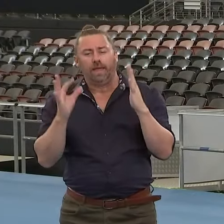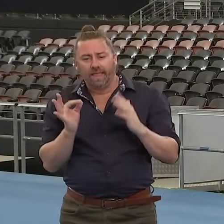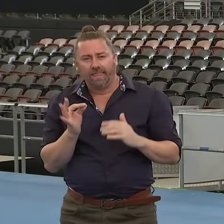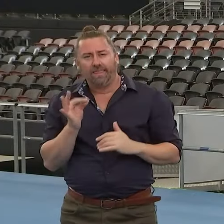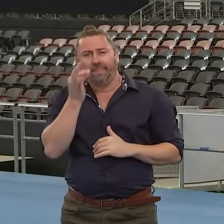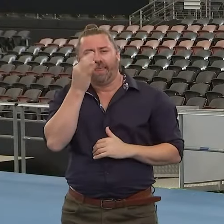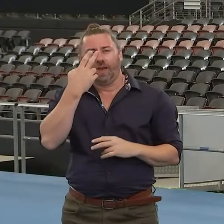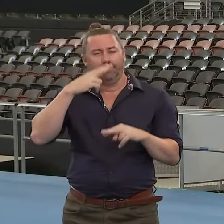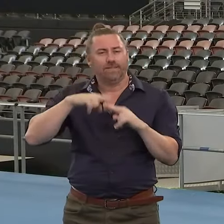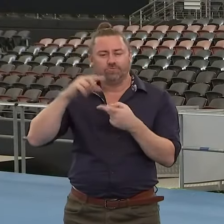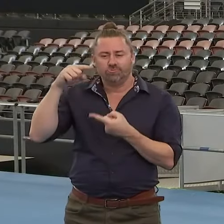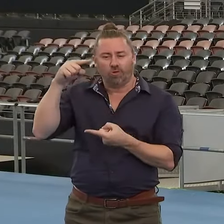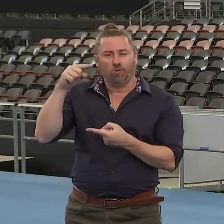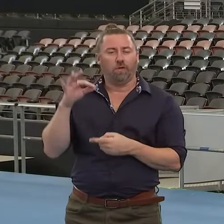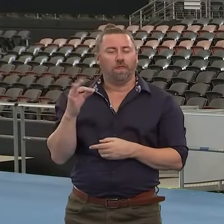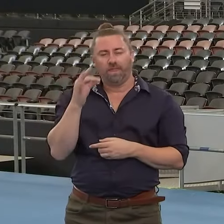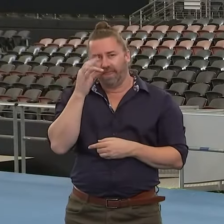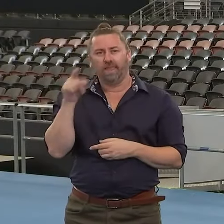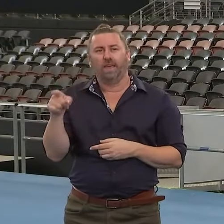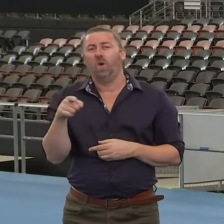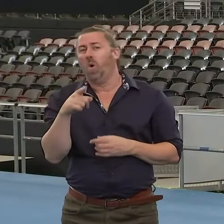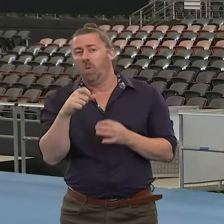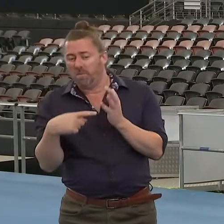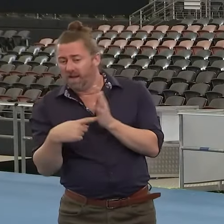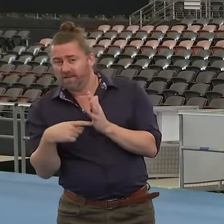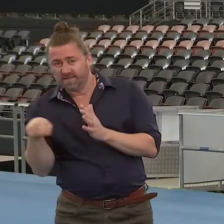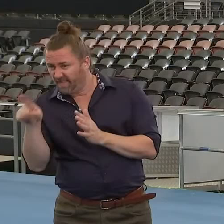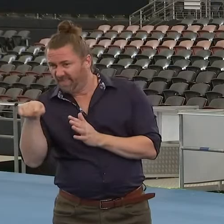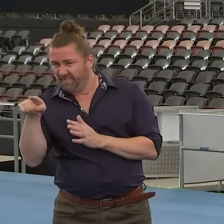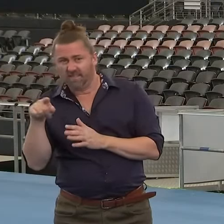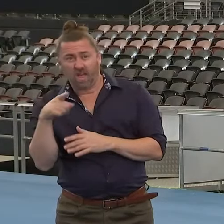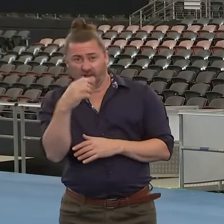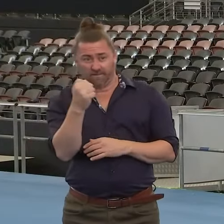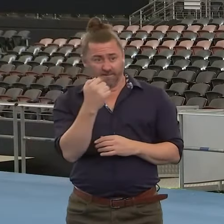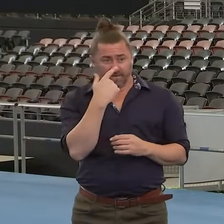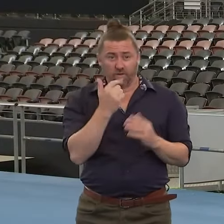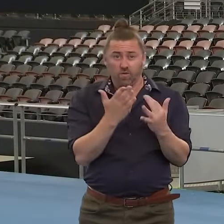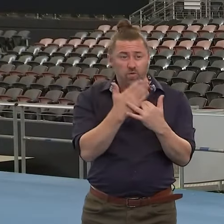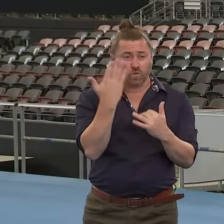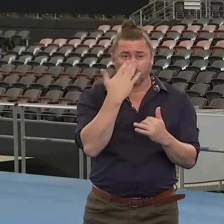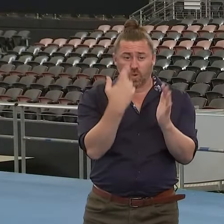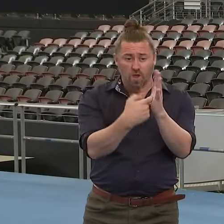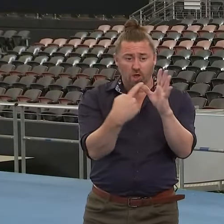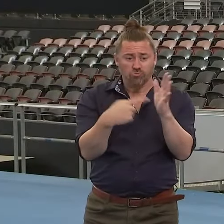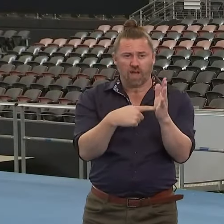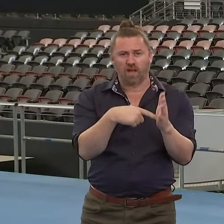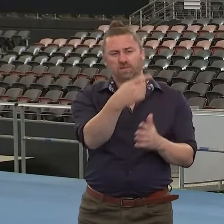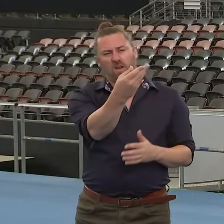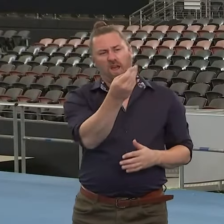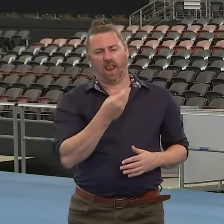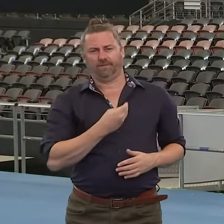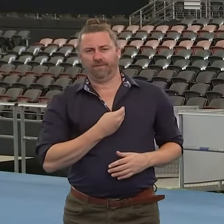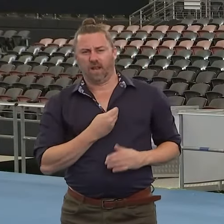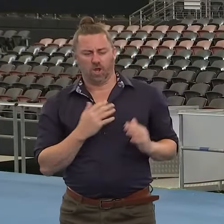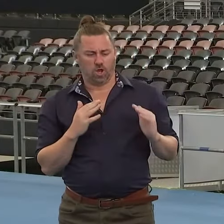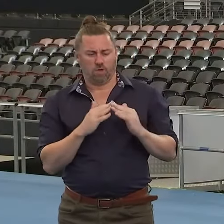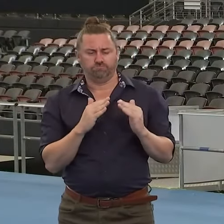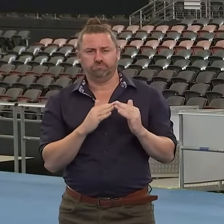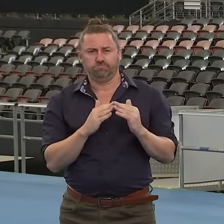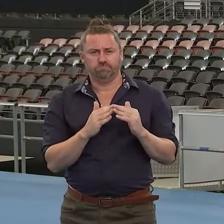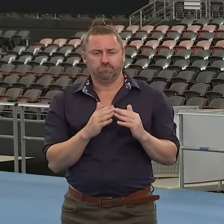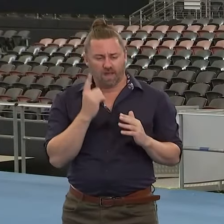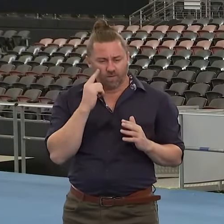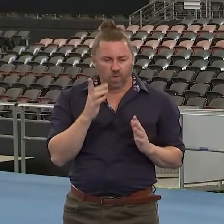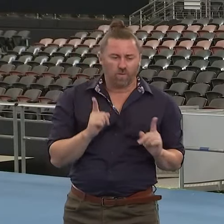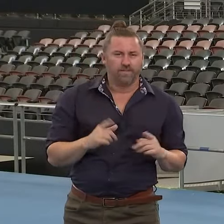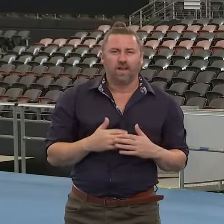to get one of the free rapid antigen tests and take a home and test themselves, or their child, whoever's got the symptom, whether it's